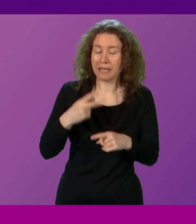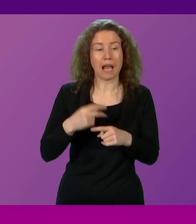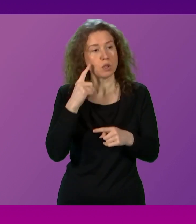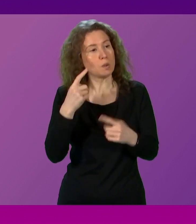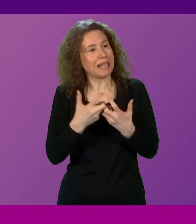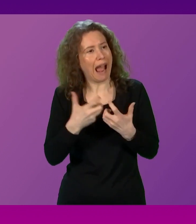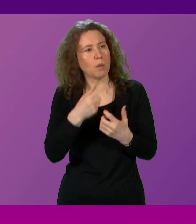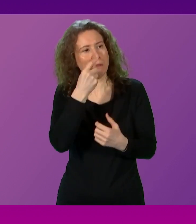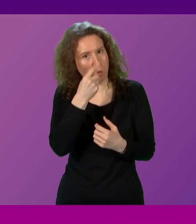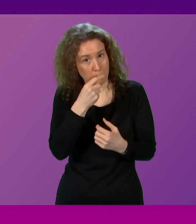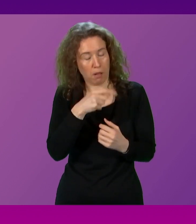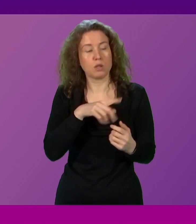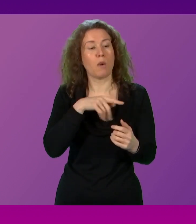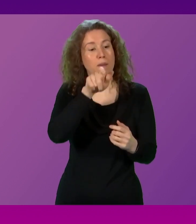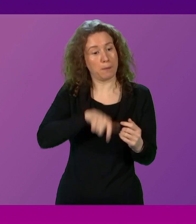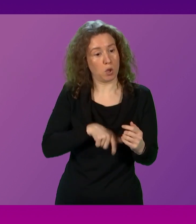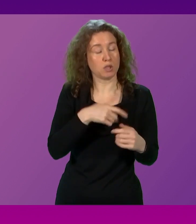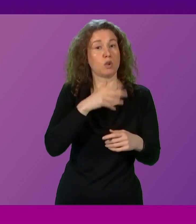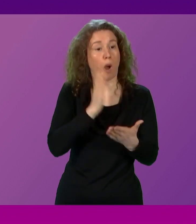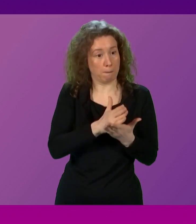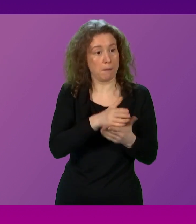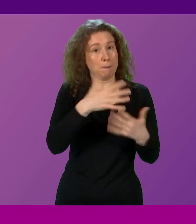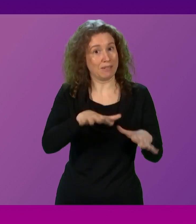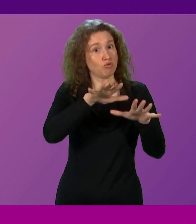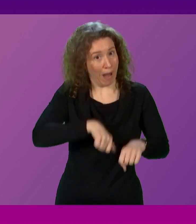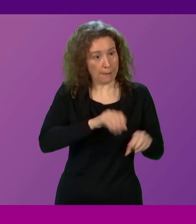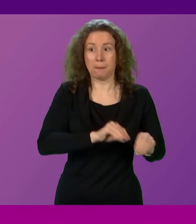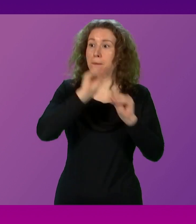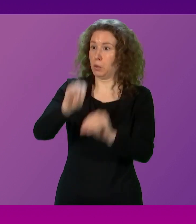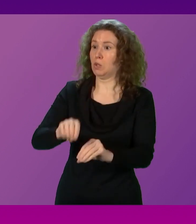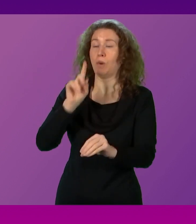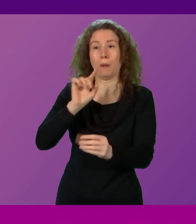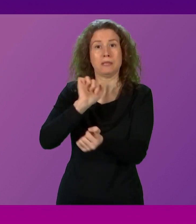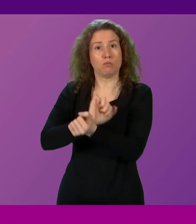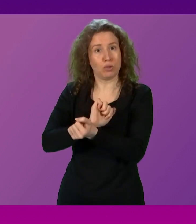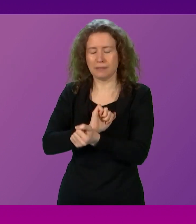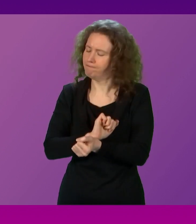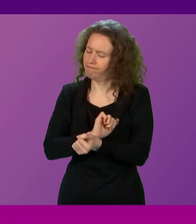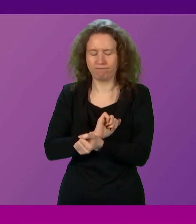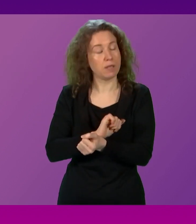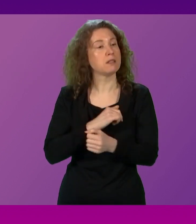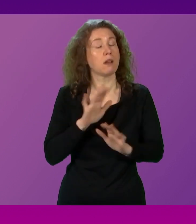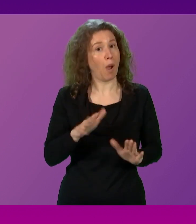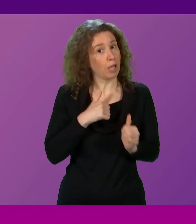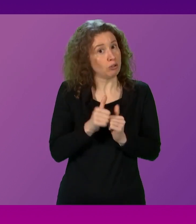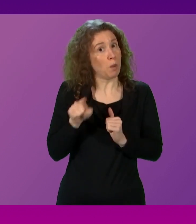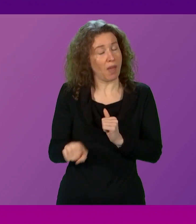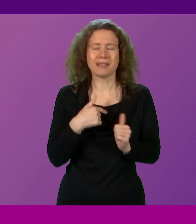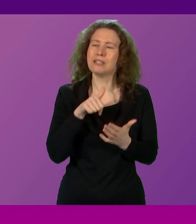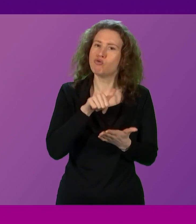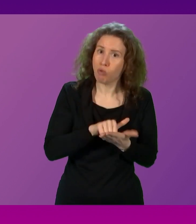it's possible to have a rapist within a female prison. It is, of course, right and proper, right and proper,